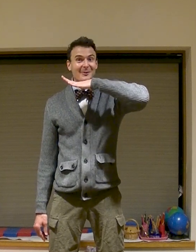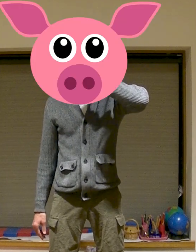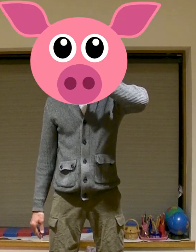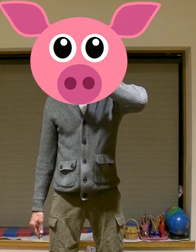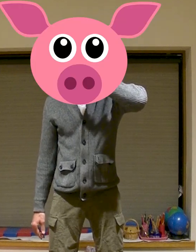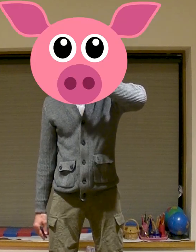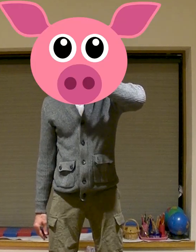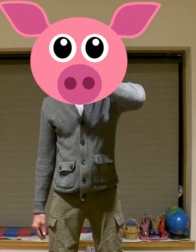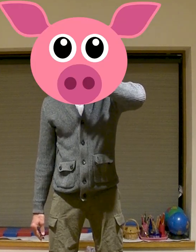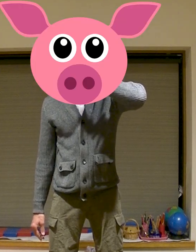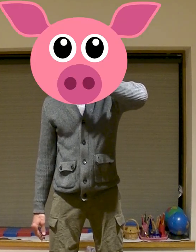oink